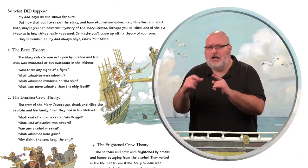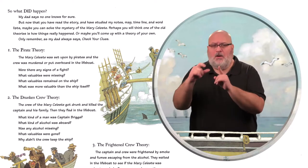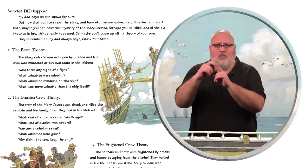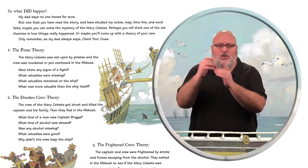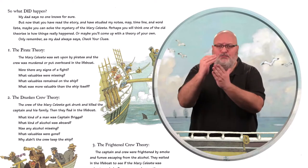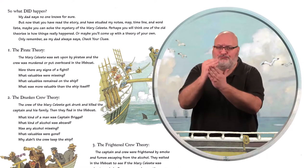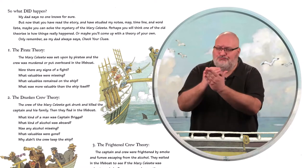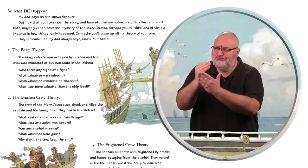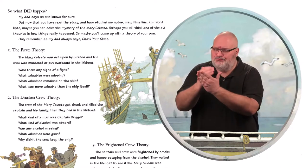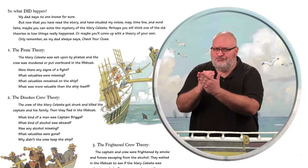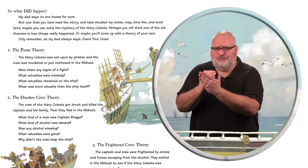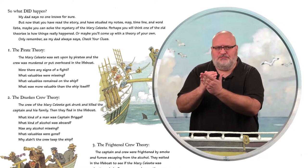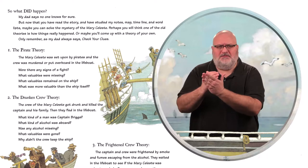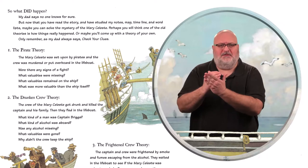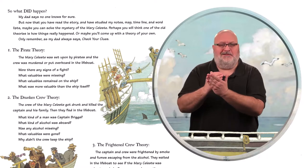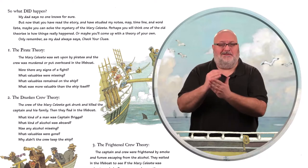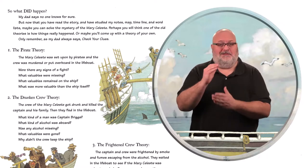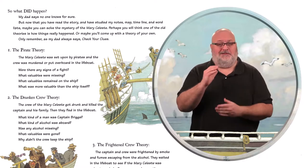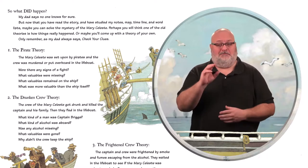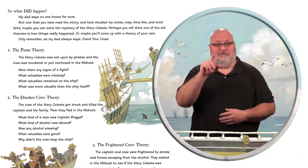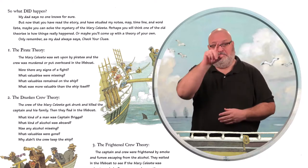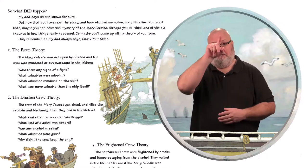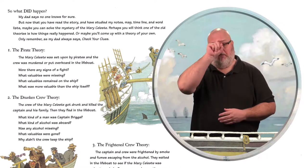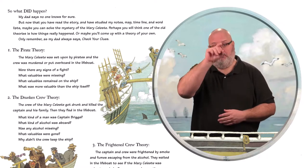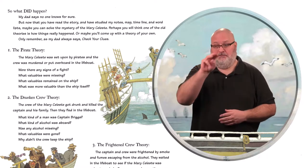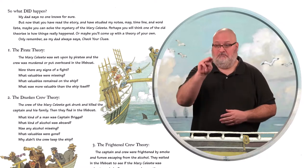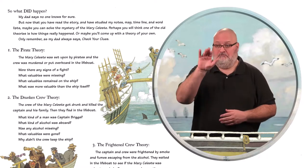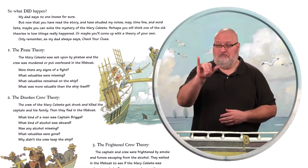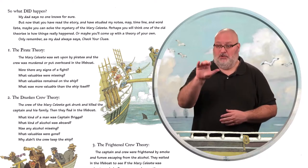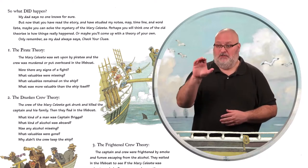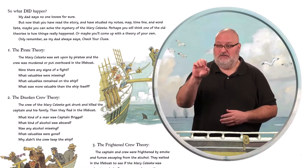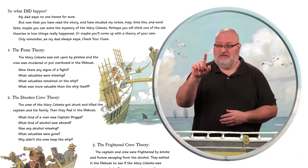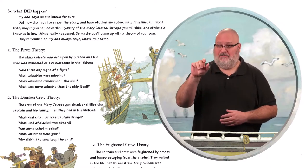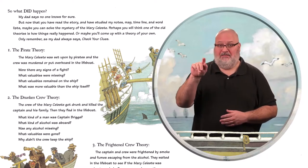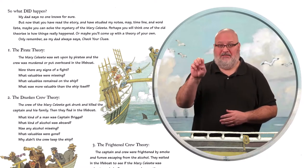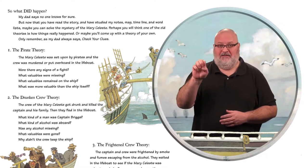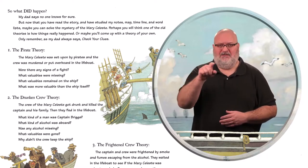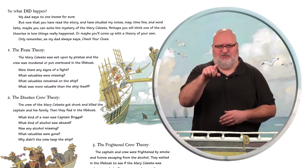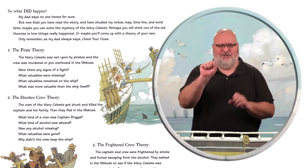and word list, maybe you can solve the mystery of the Mary Celeste.